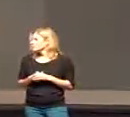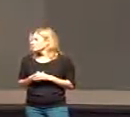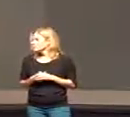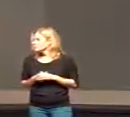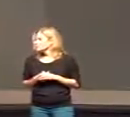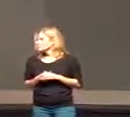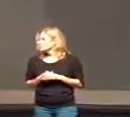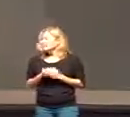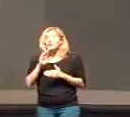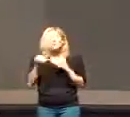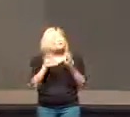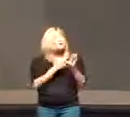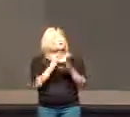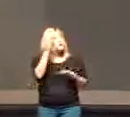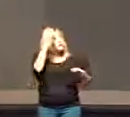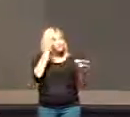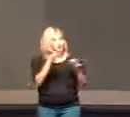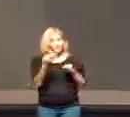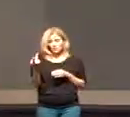decisions